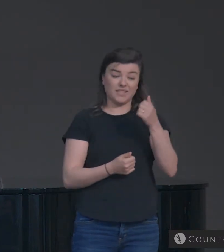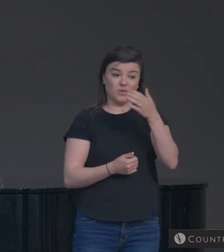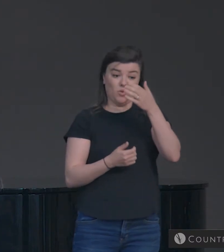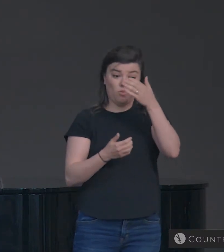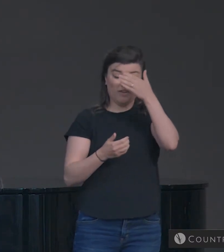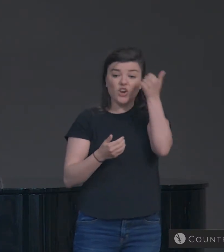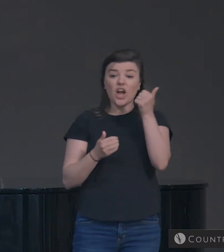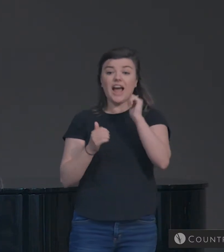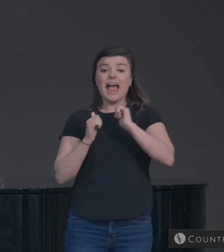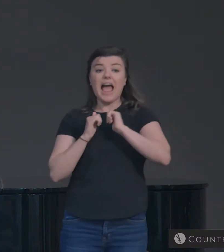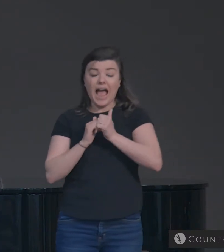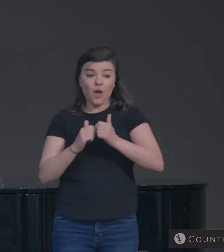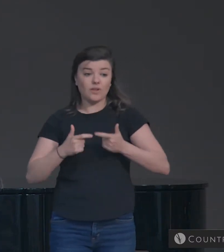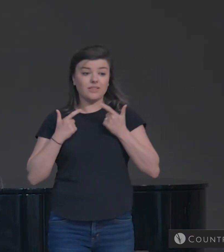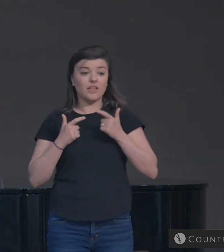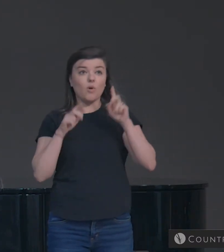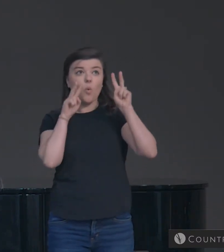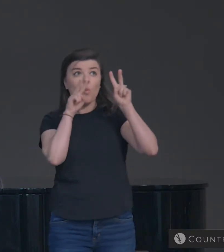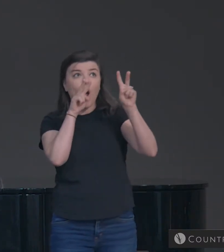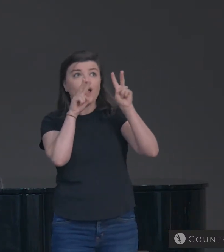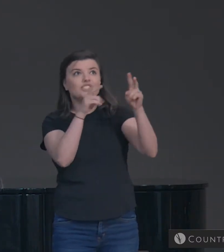with a watchful eye.